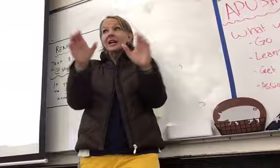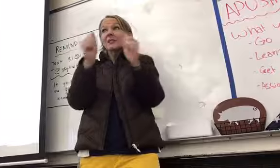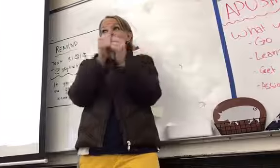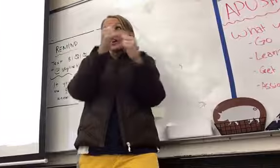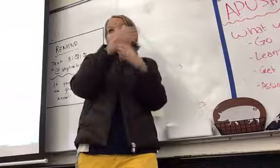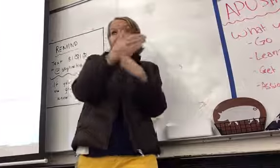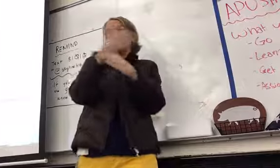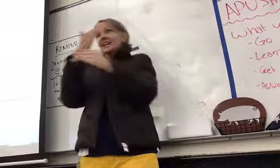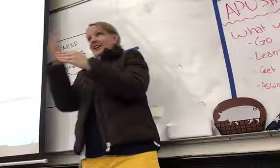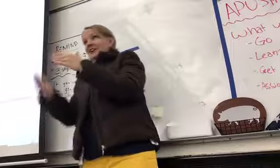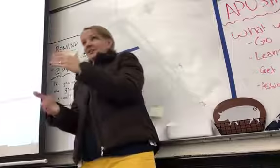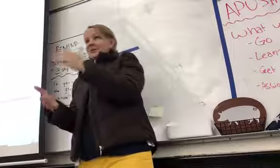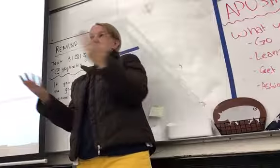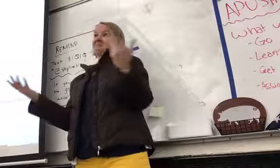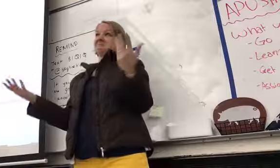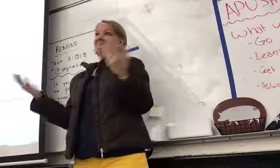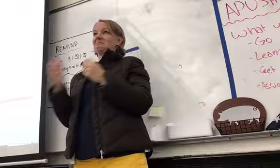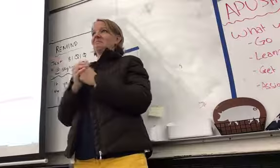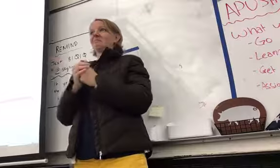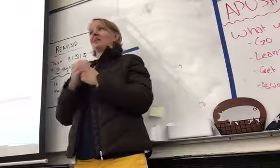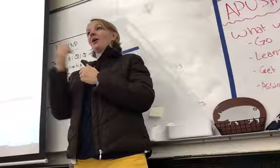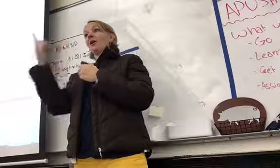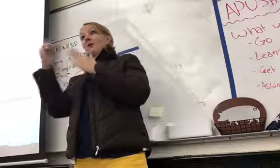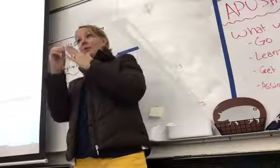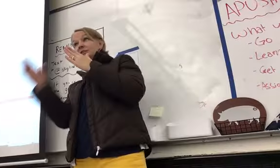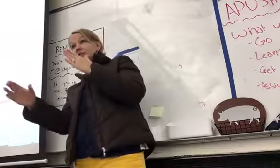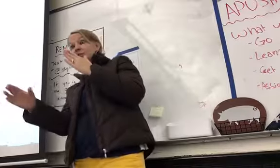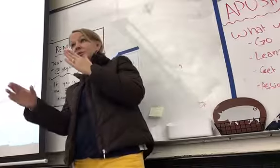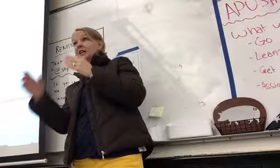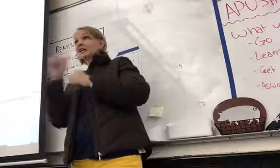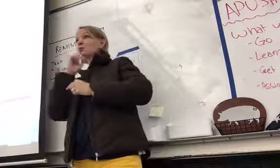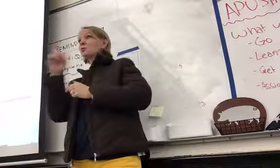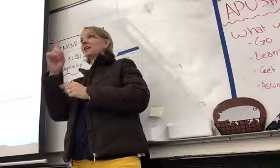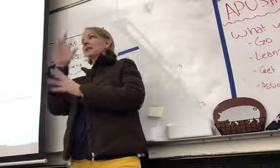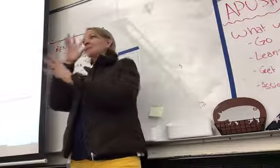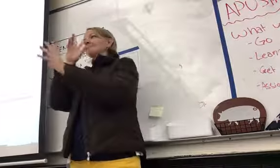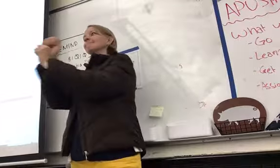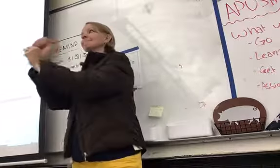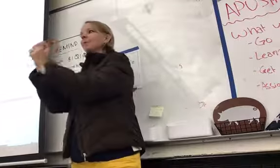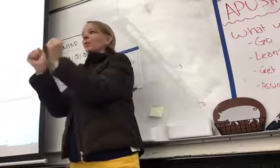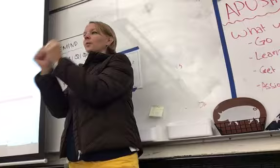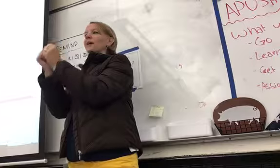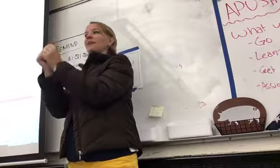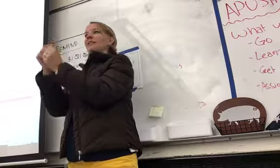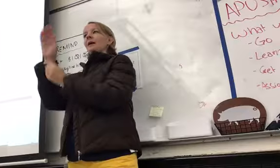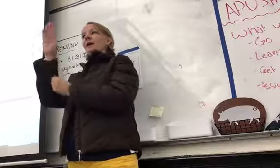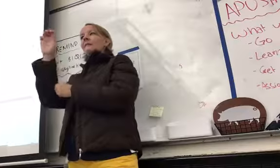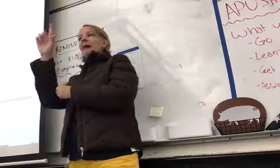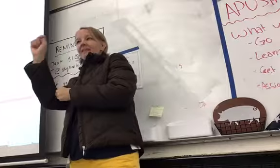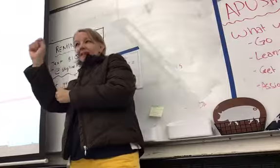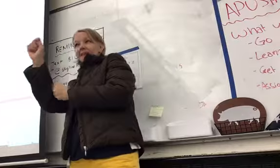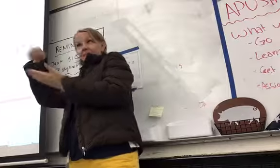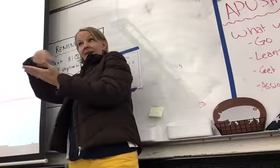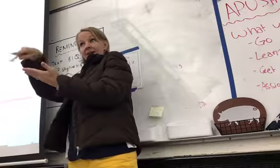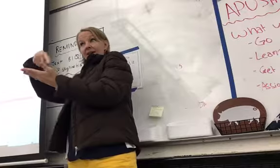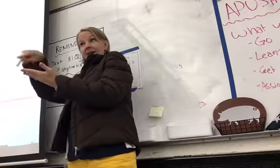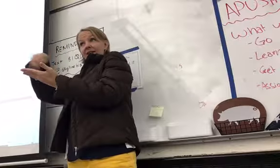consequence. I have one student who's really into ballet, and so she is going to create a